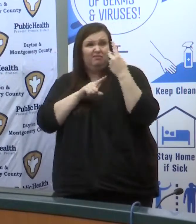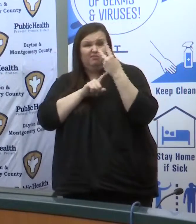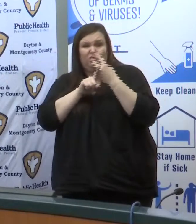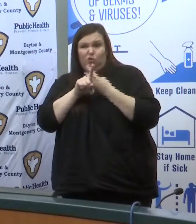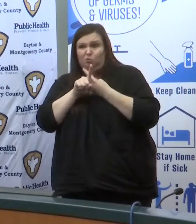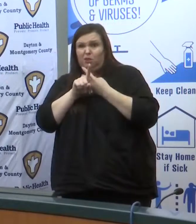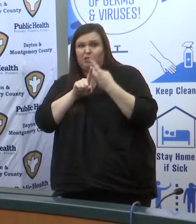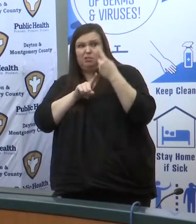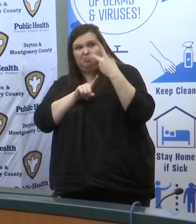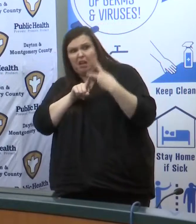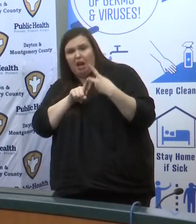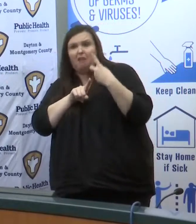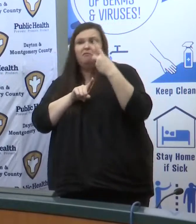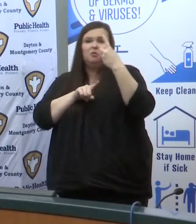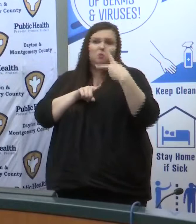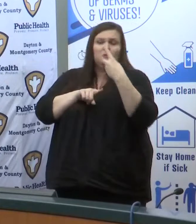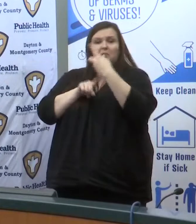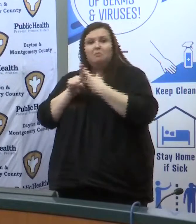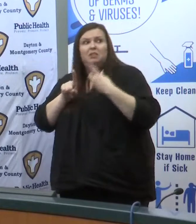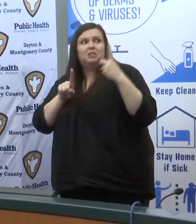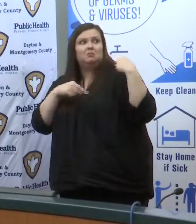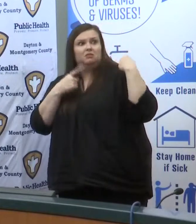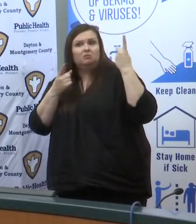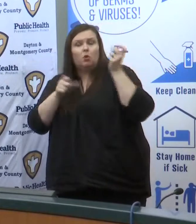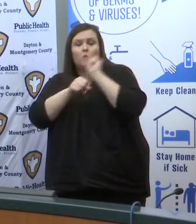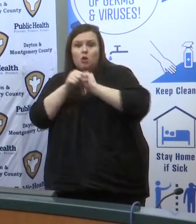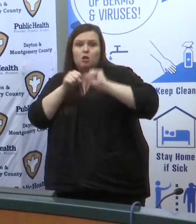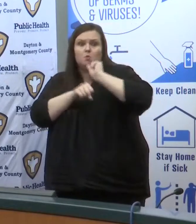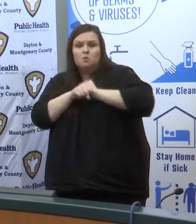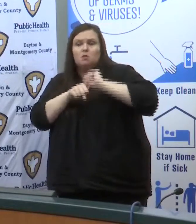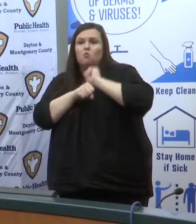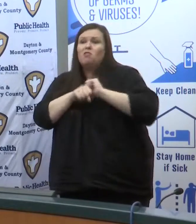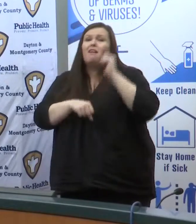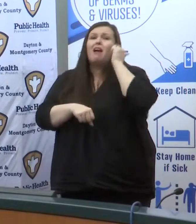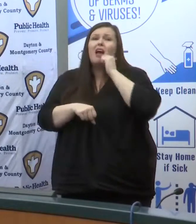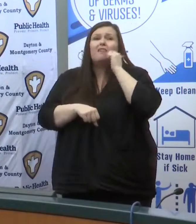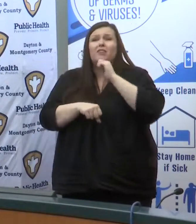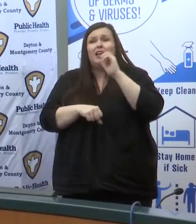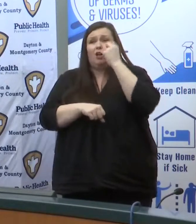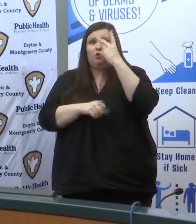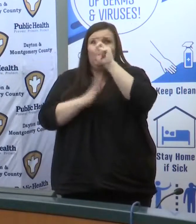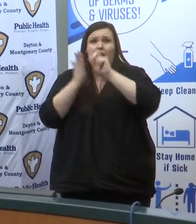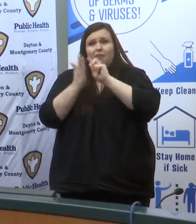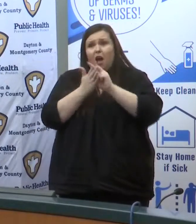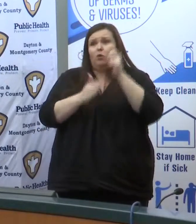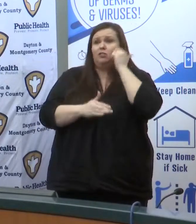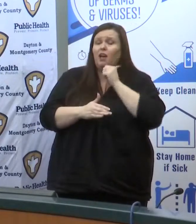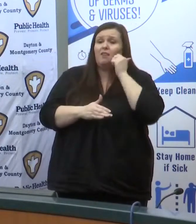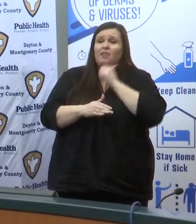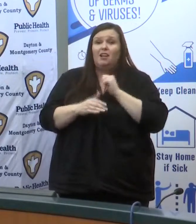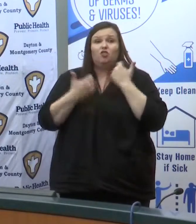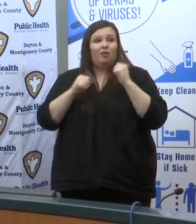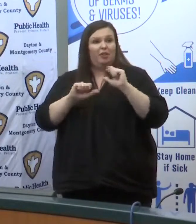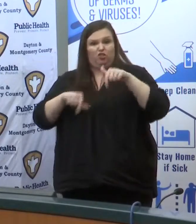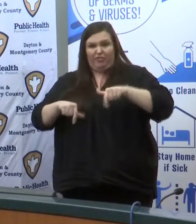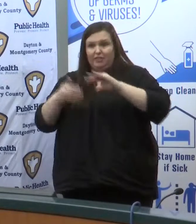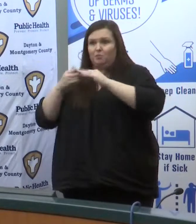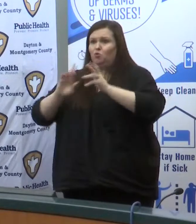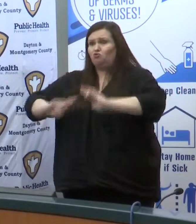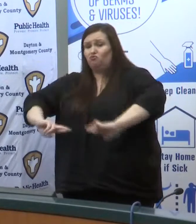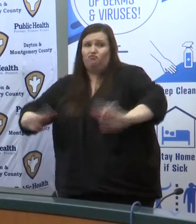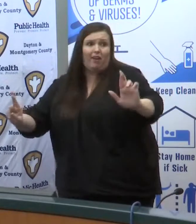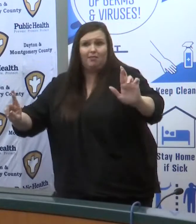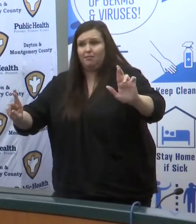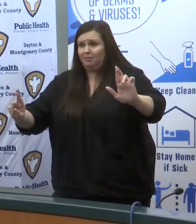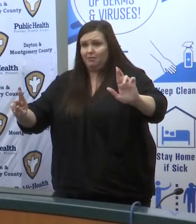months on this long 12-hour days trying to stand up communities to make sure that they're ready to the best of their